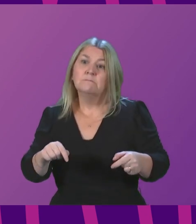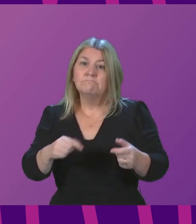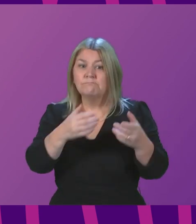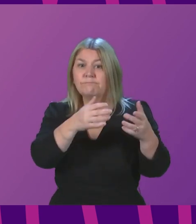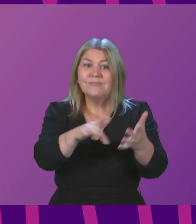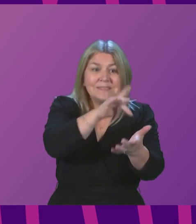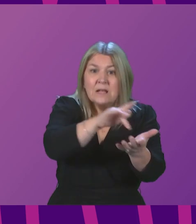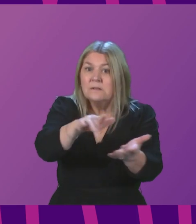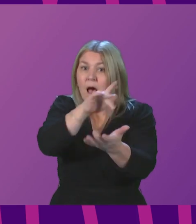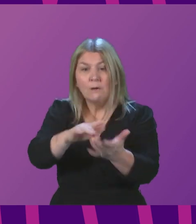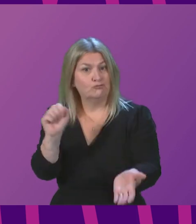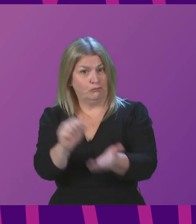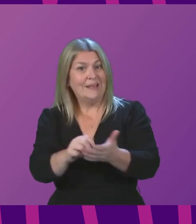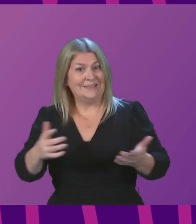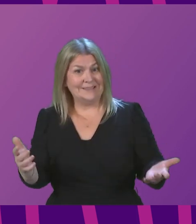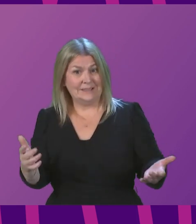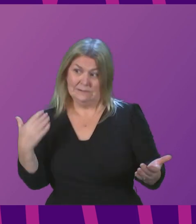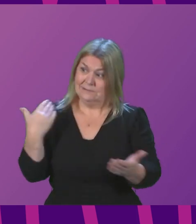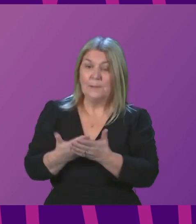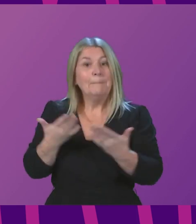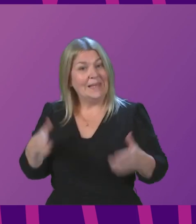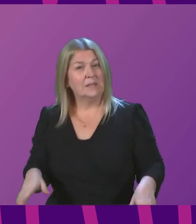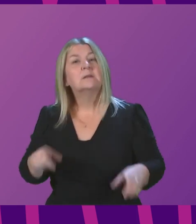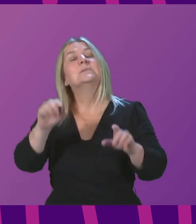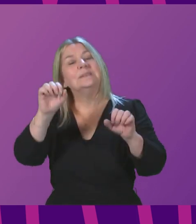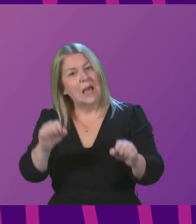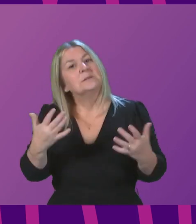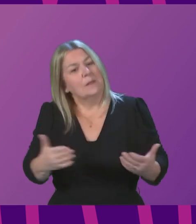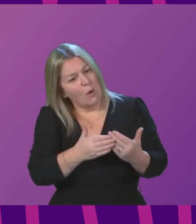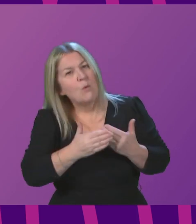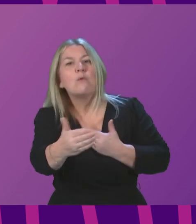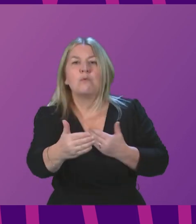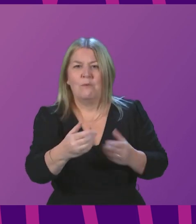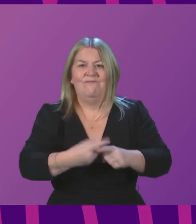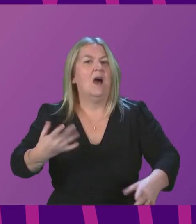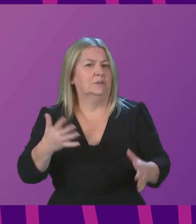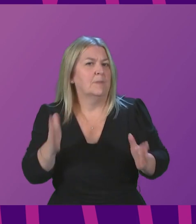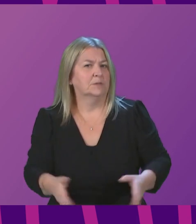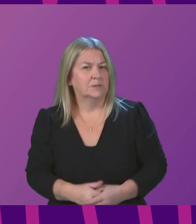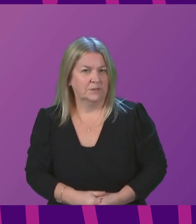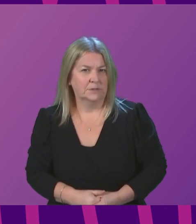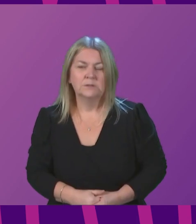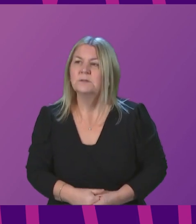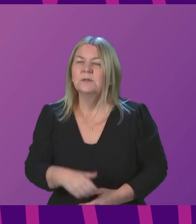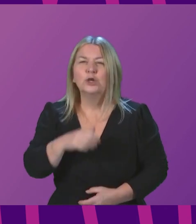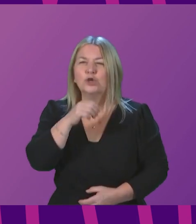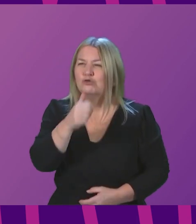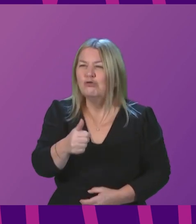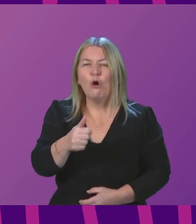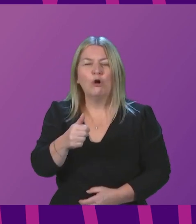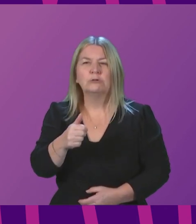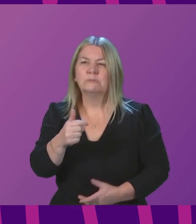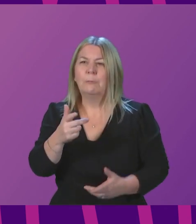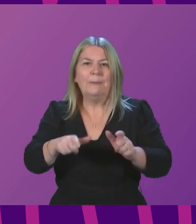to now go faster. It is not the case for reasons of staffing, for reasons of do not attend at mass